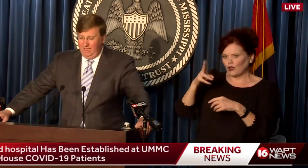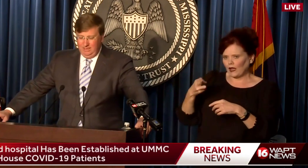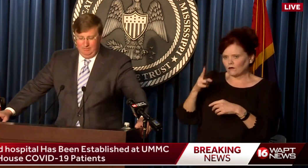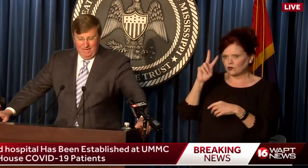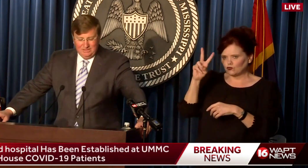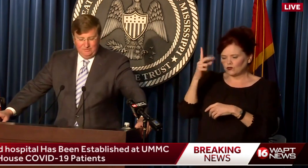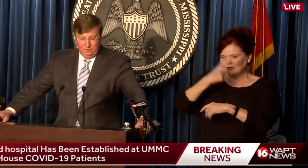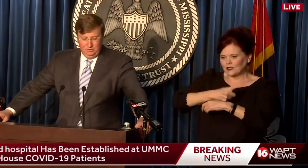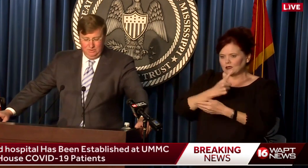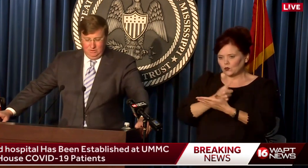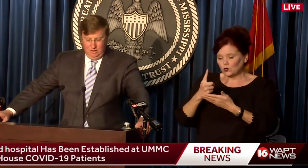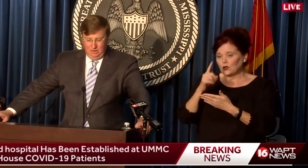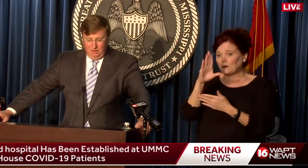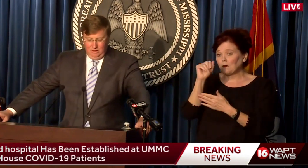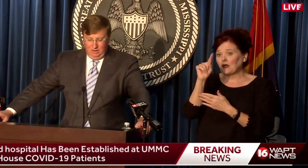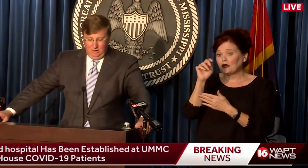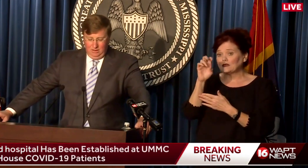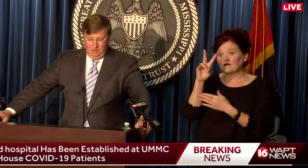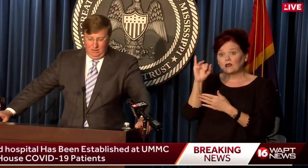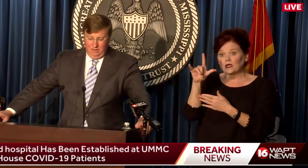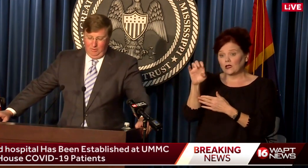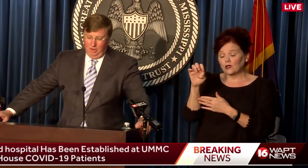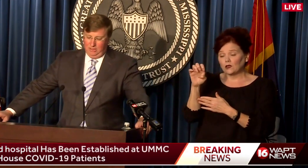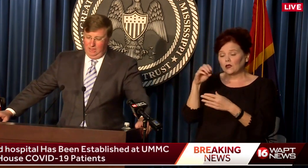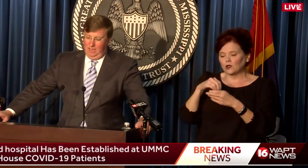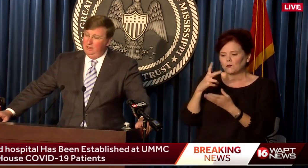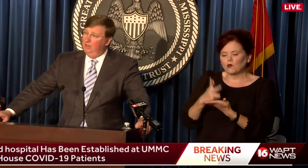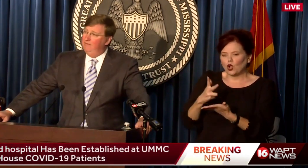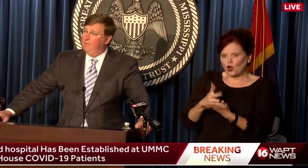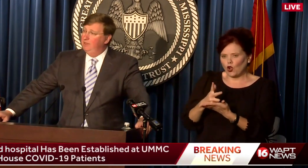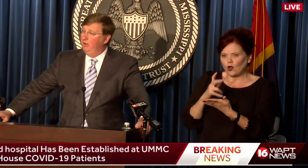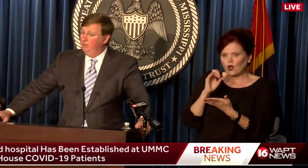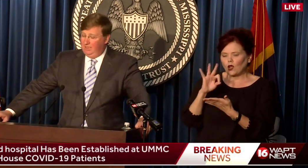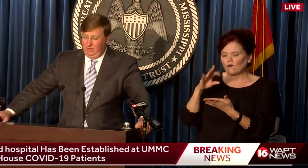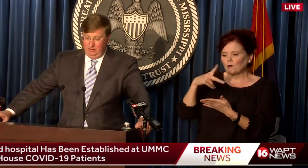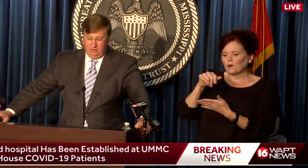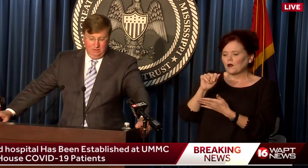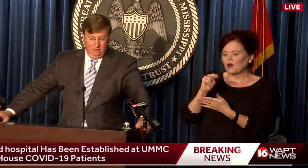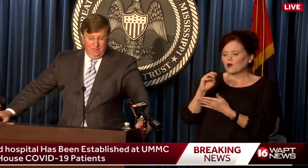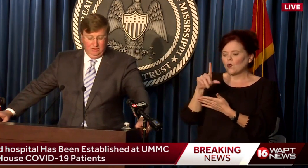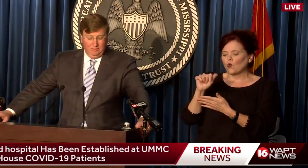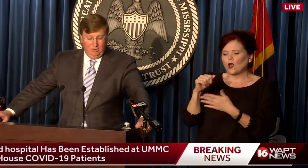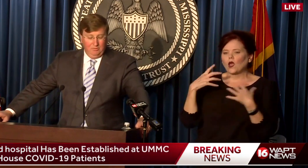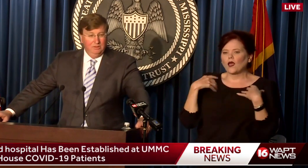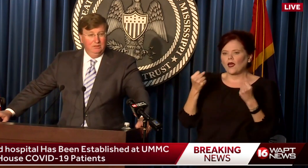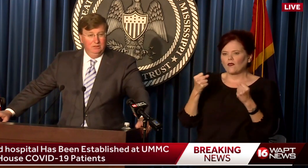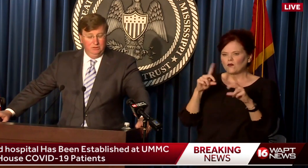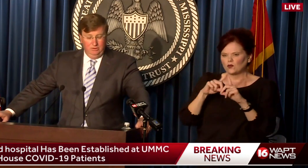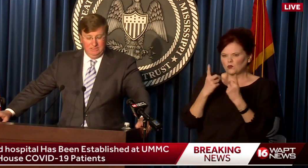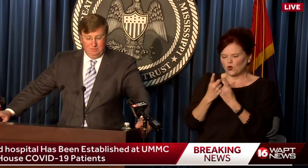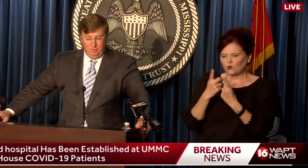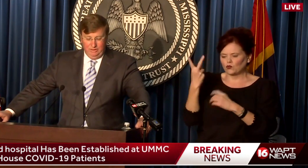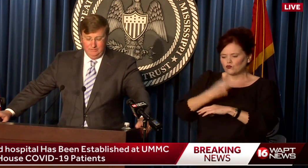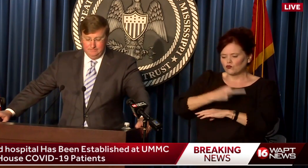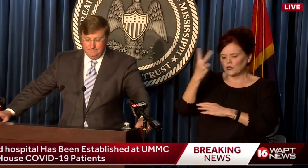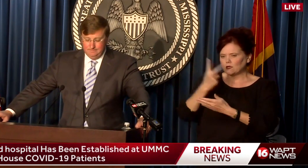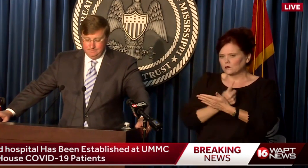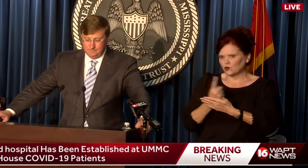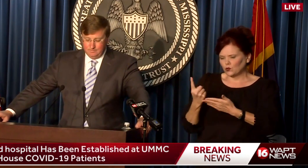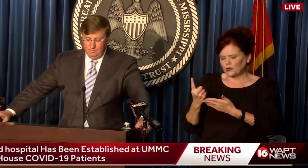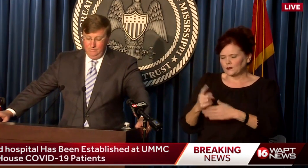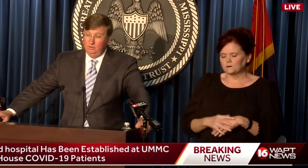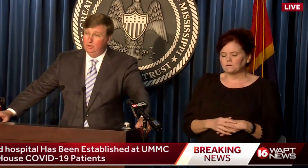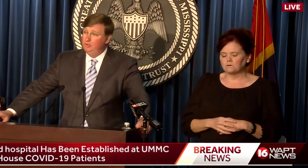per week and in Batesville in the parking lot of the Panola County Health Department two days per week.